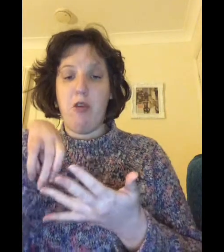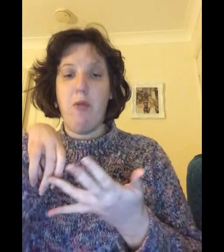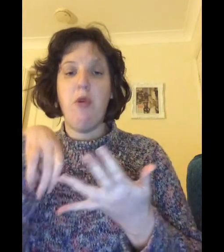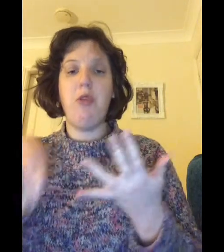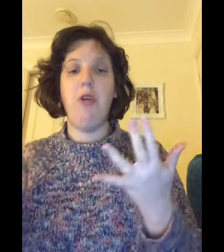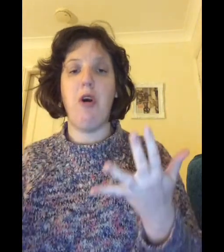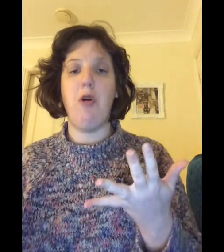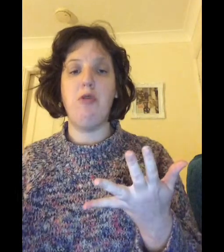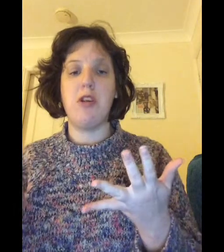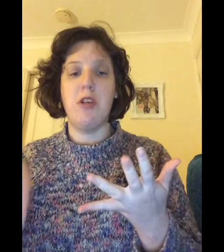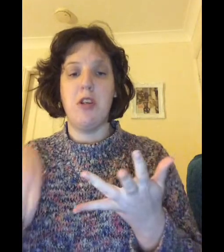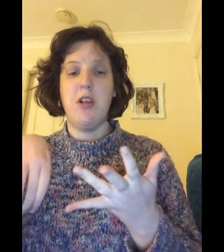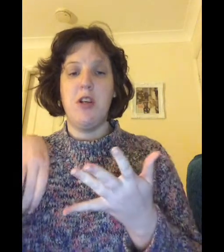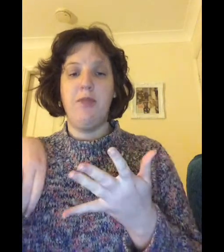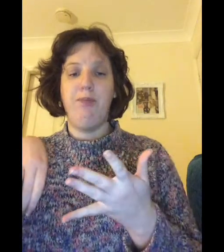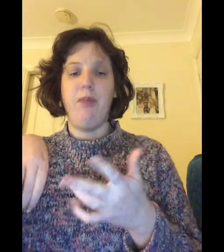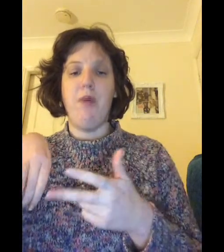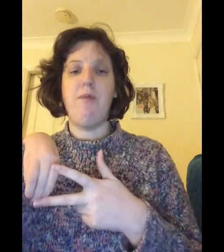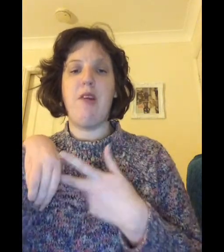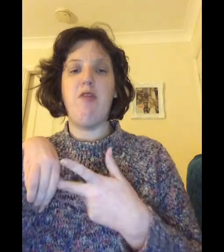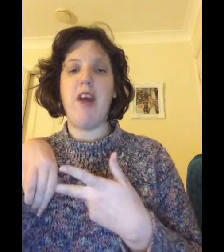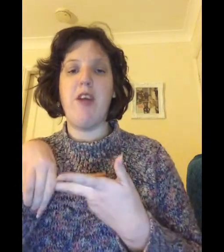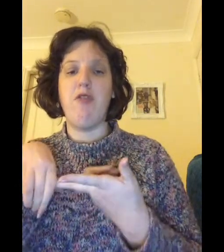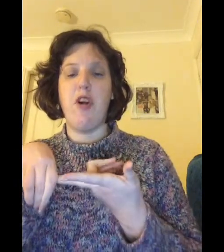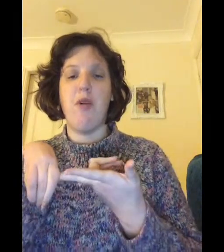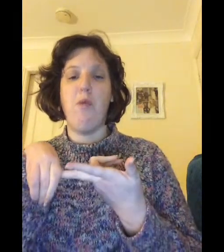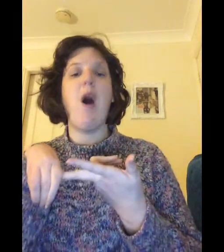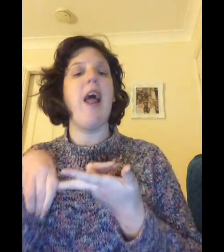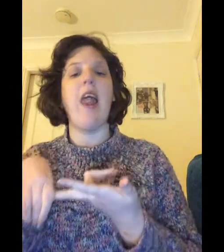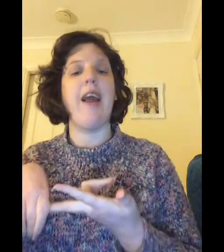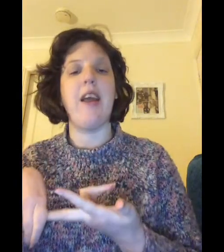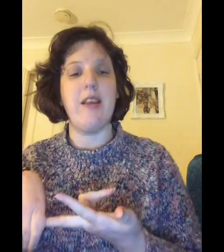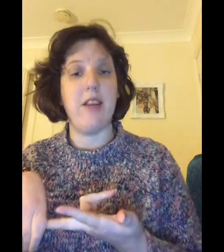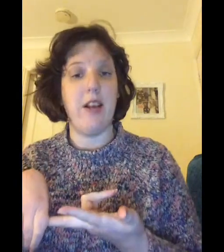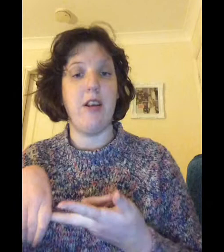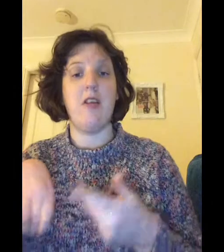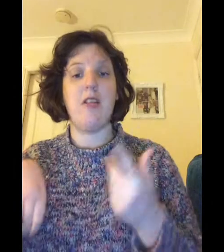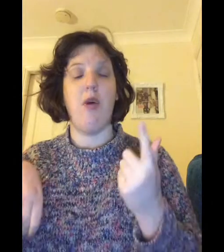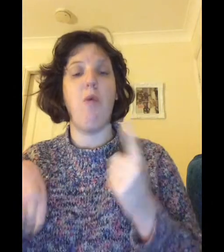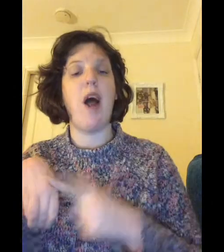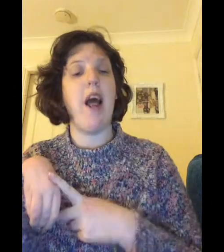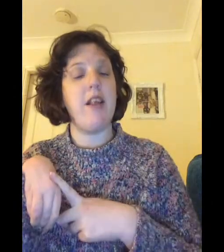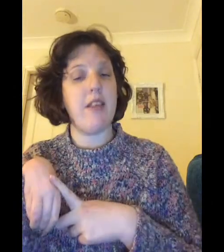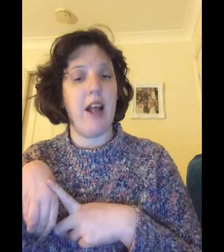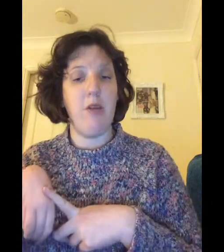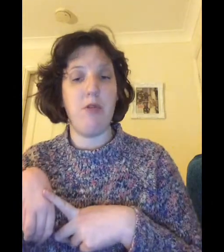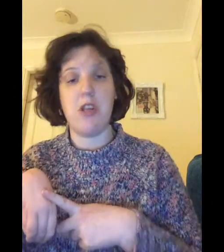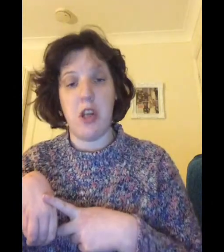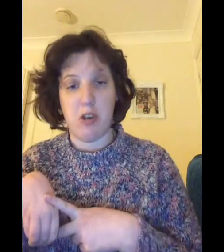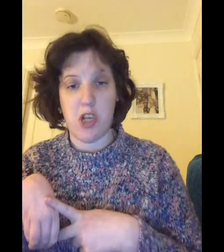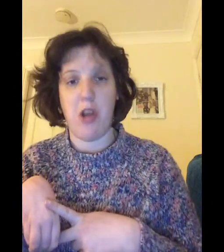on waterloo road my favorite why i like eastenders why i signed up to youtube